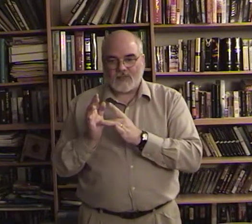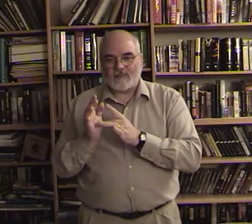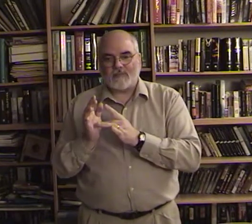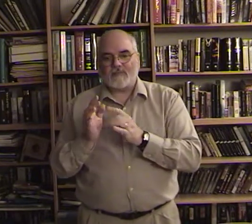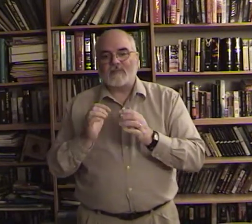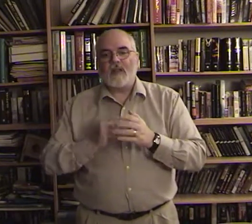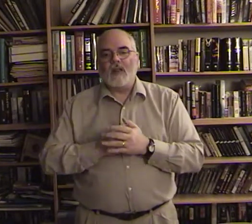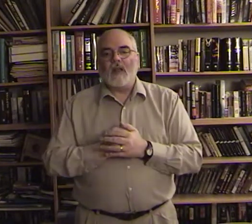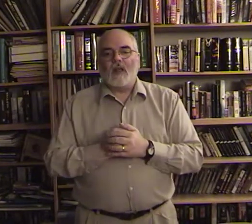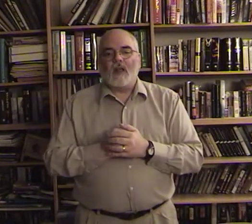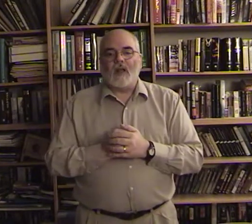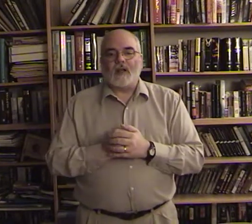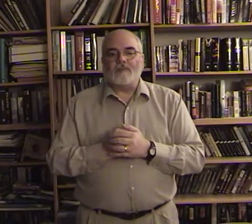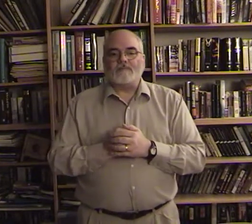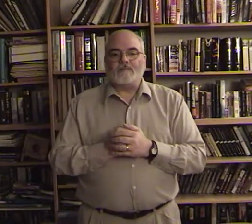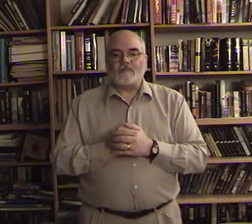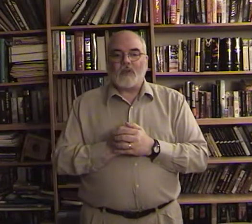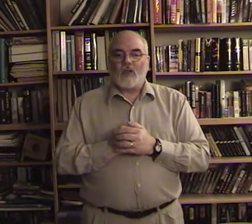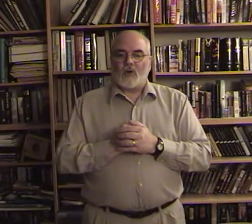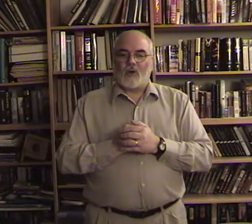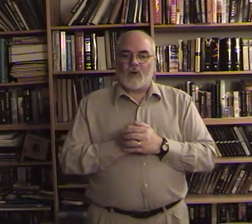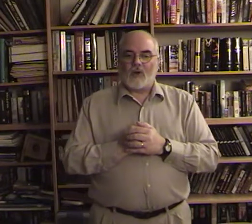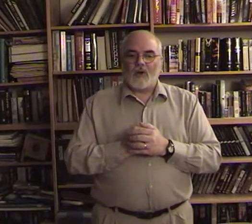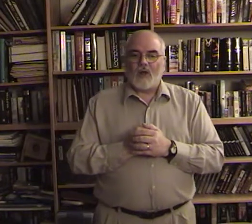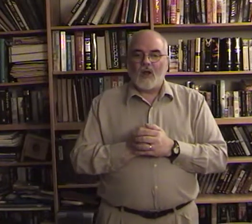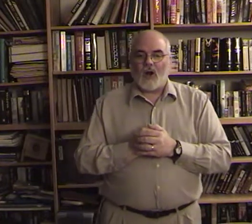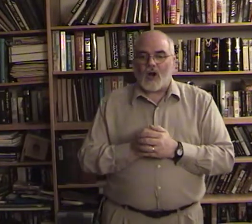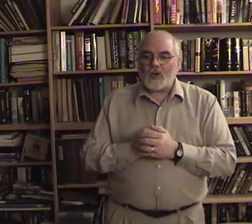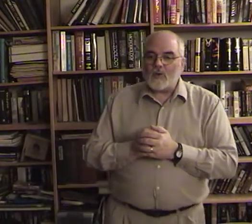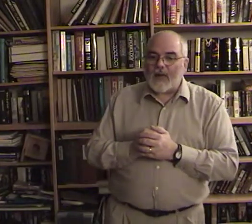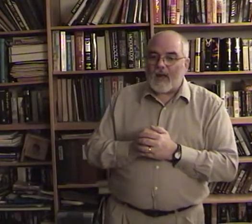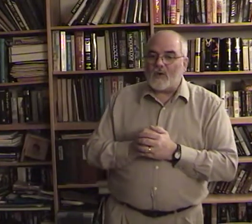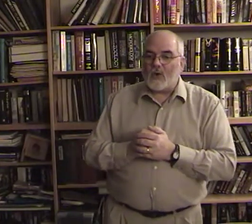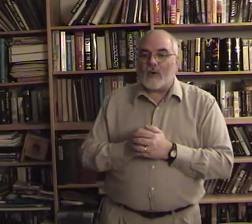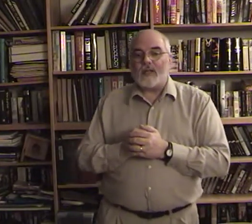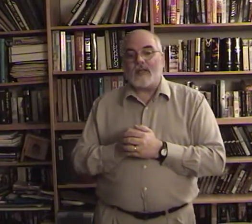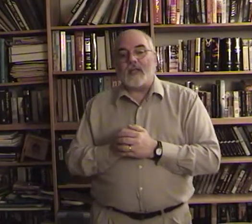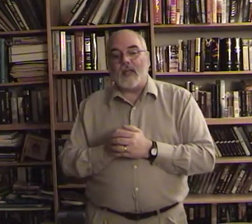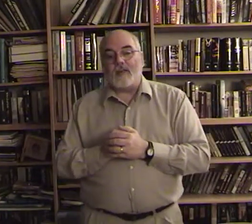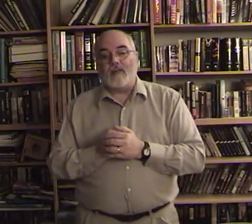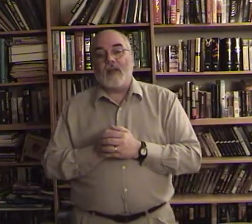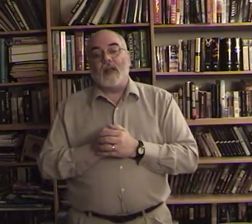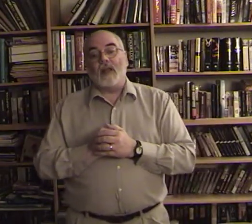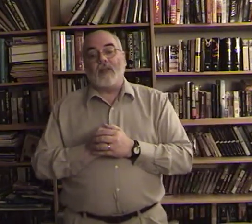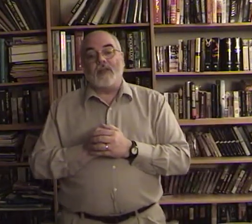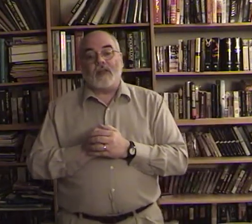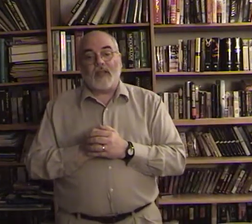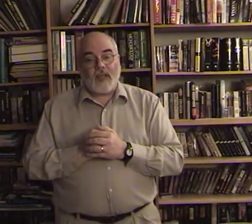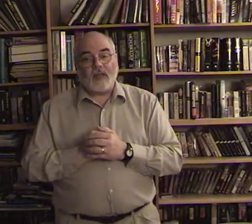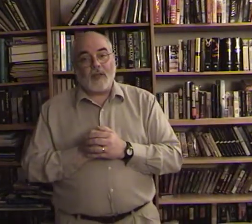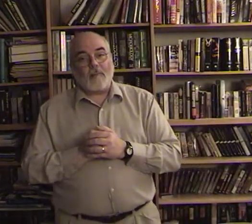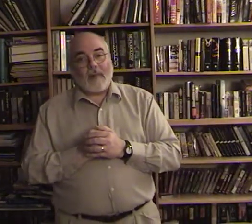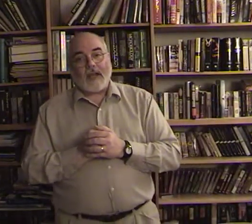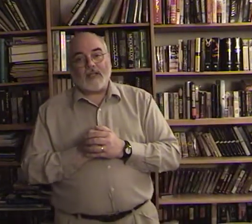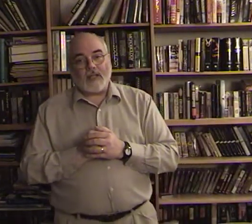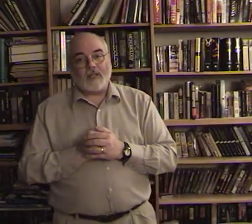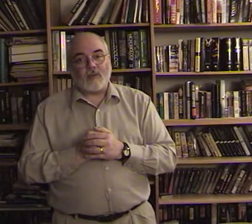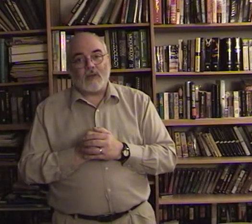um lord are you now going to give the kingdom back to israel